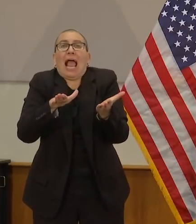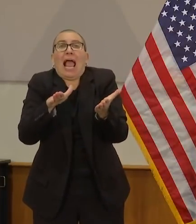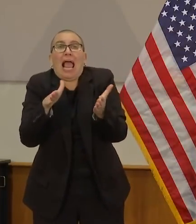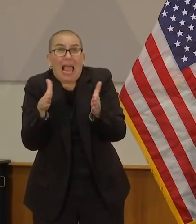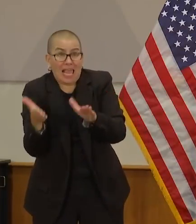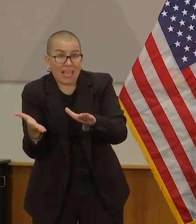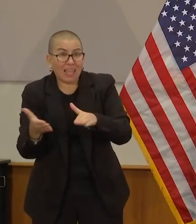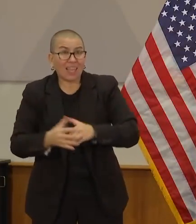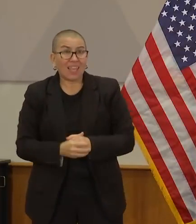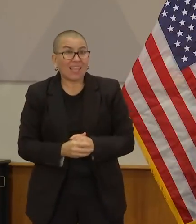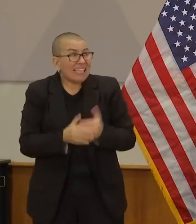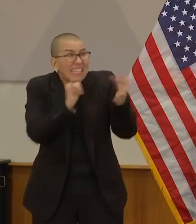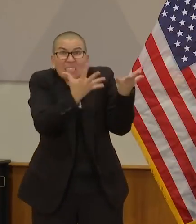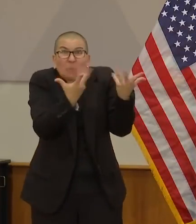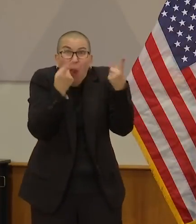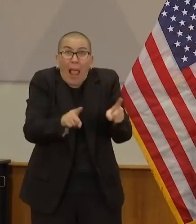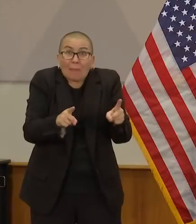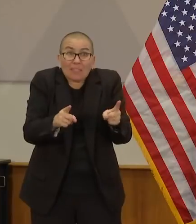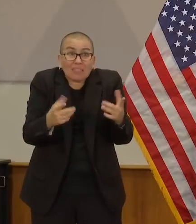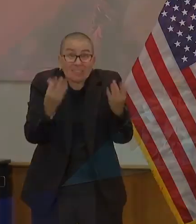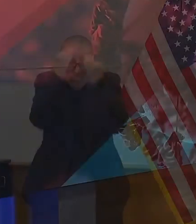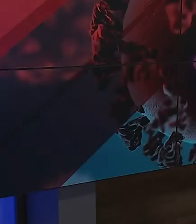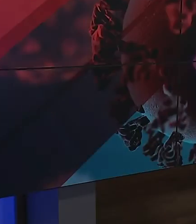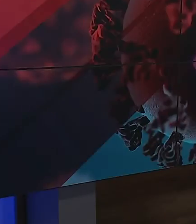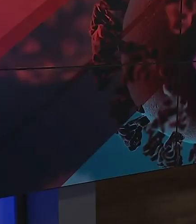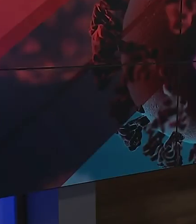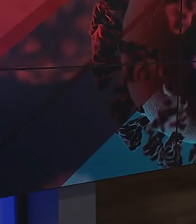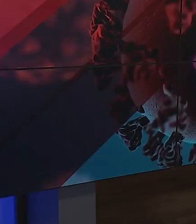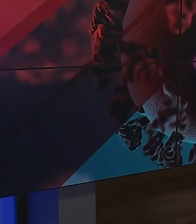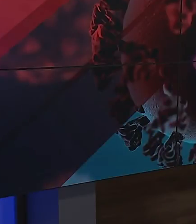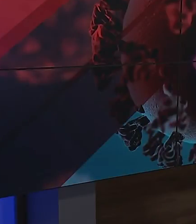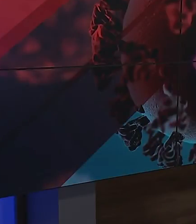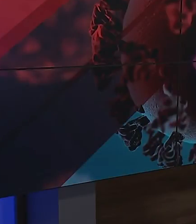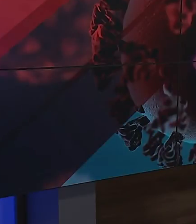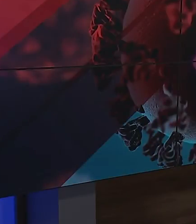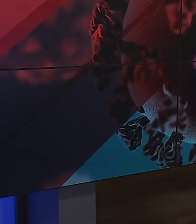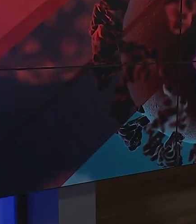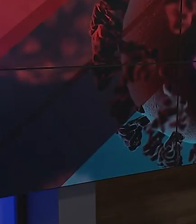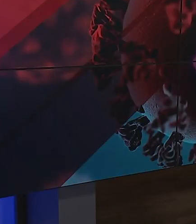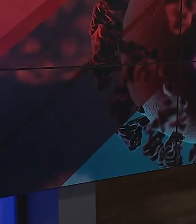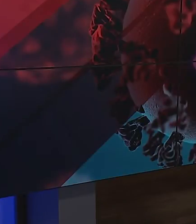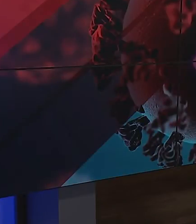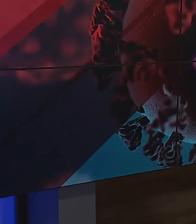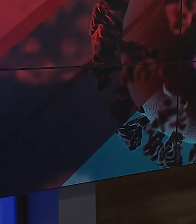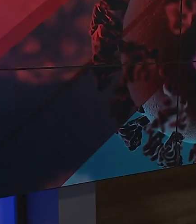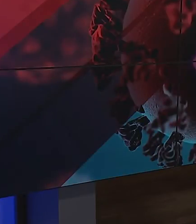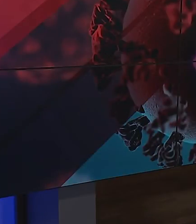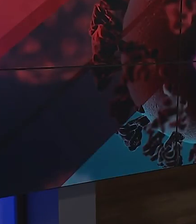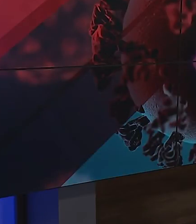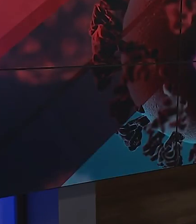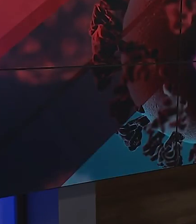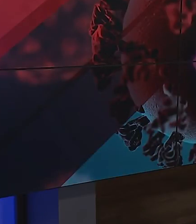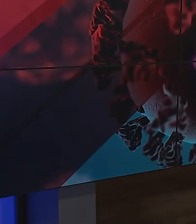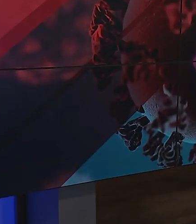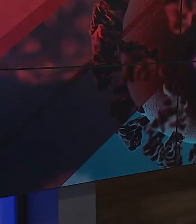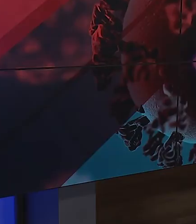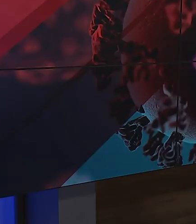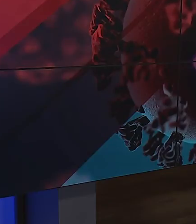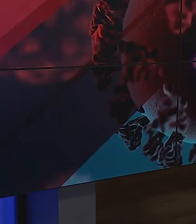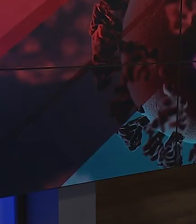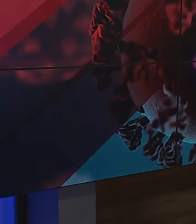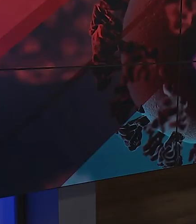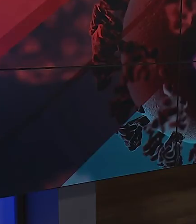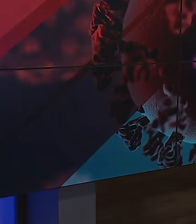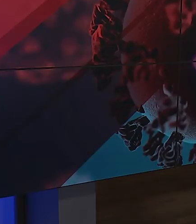what's overrunning our hospital system right now. The governor and health officials hope more people will see that wearing masks